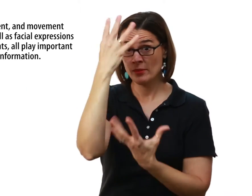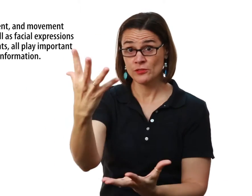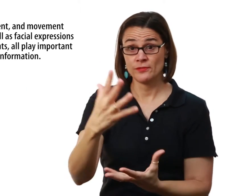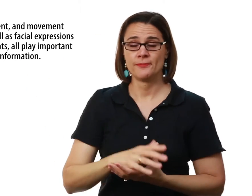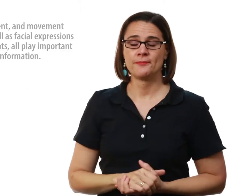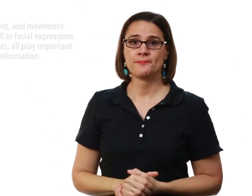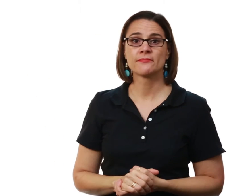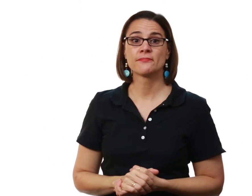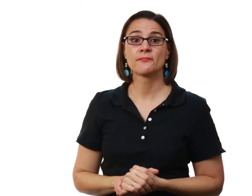information